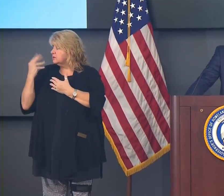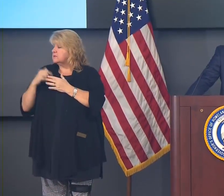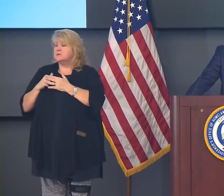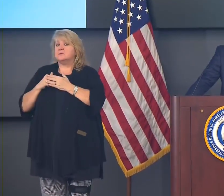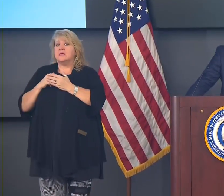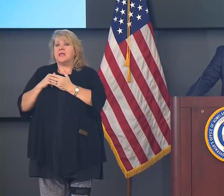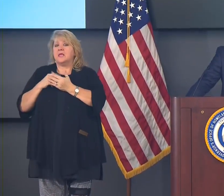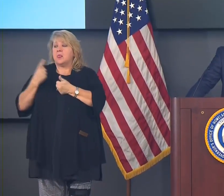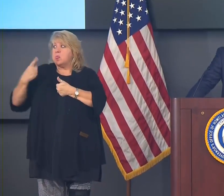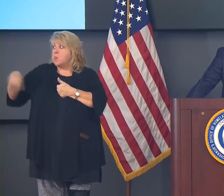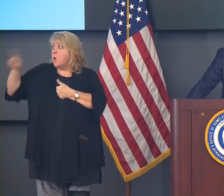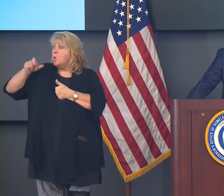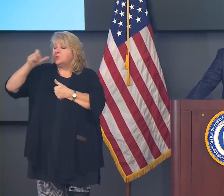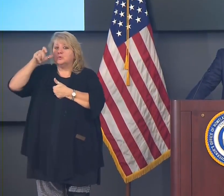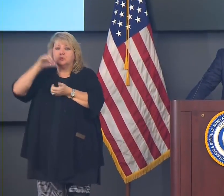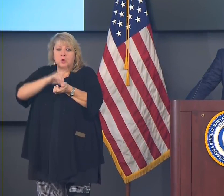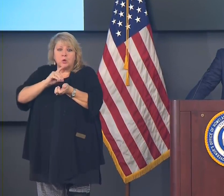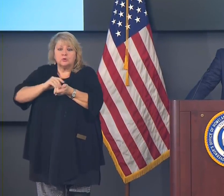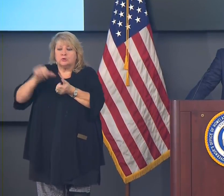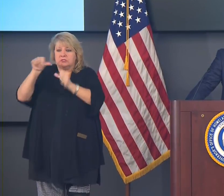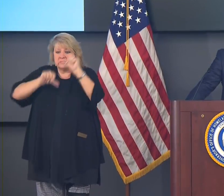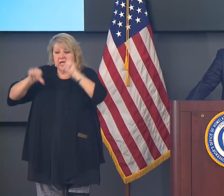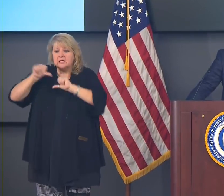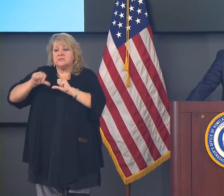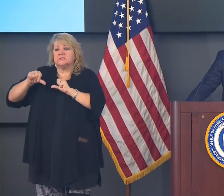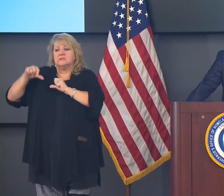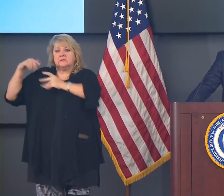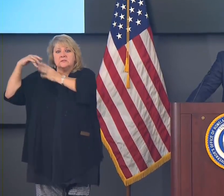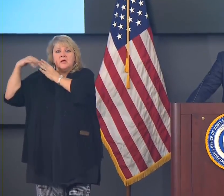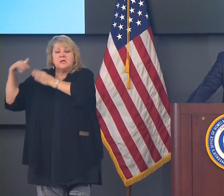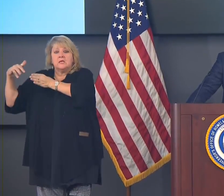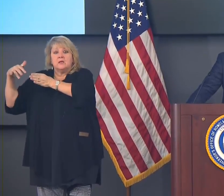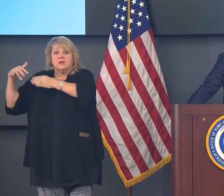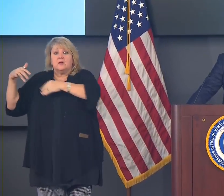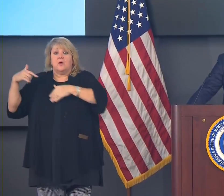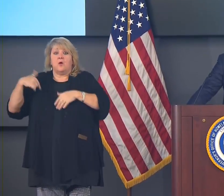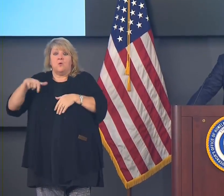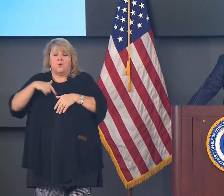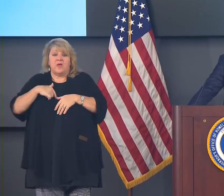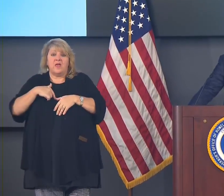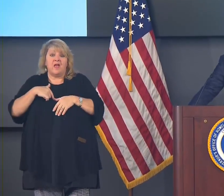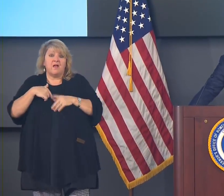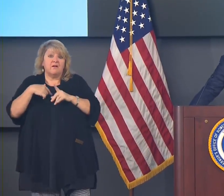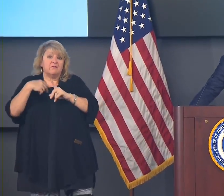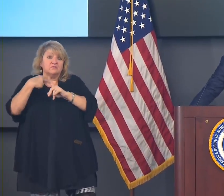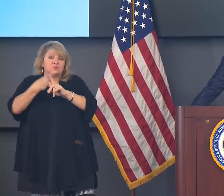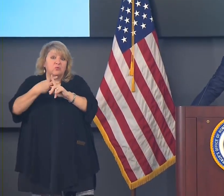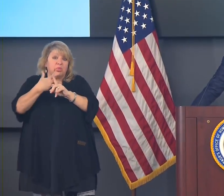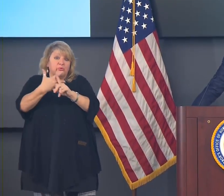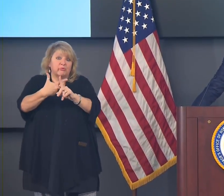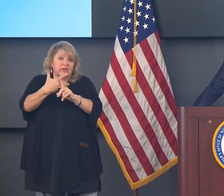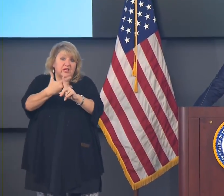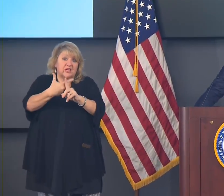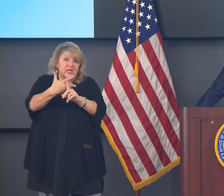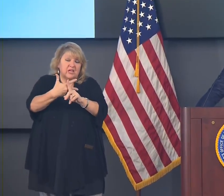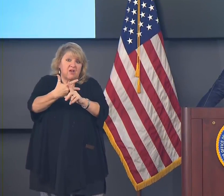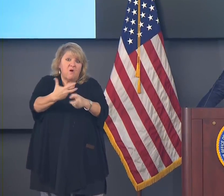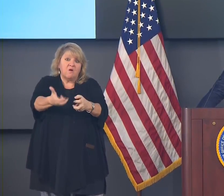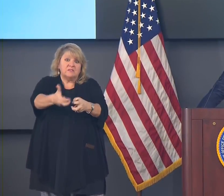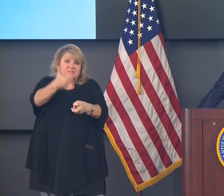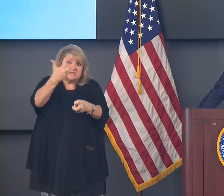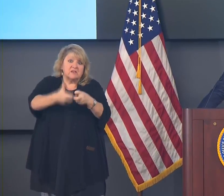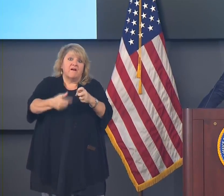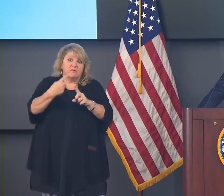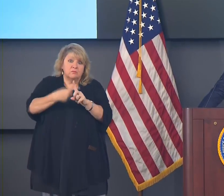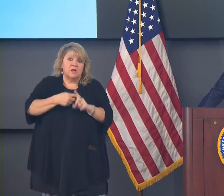indicates that we're in for a couple of three really, really tough months here in Louisiana and around the